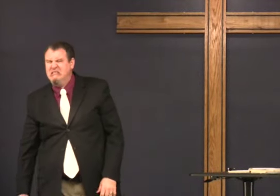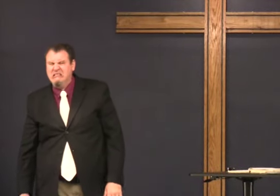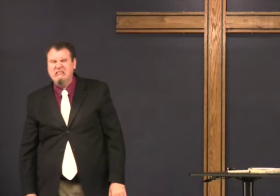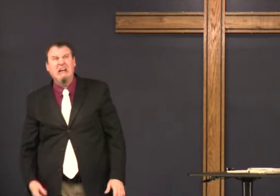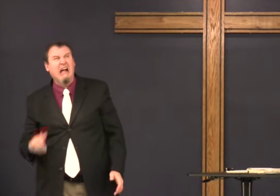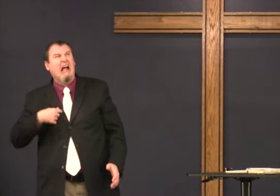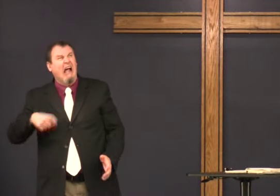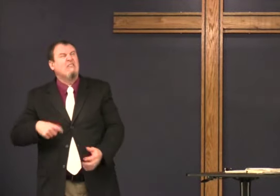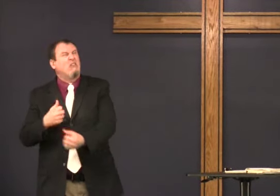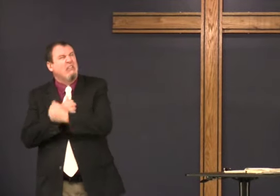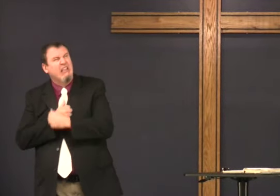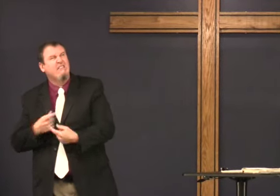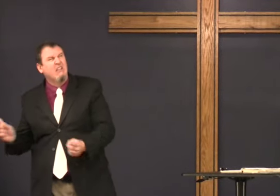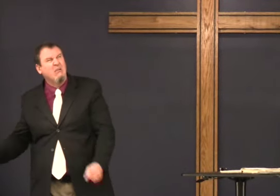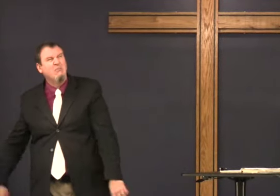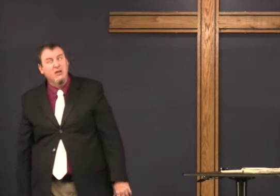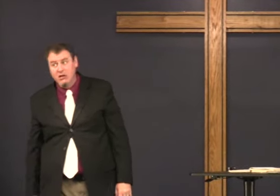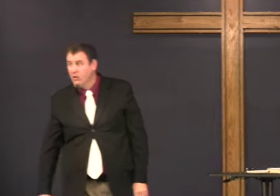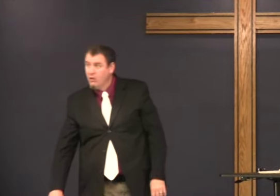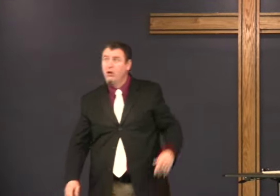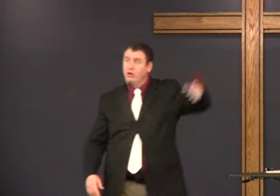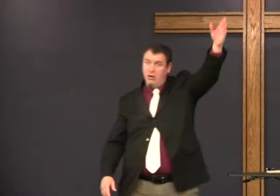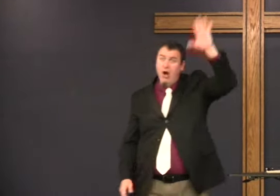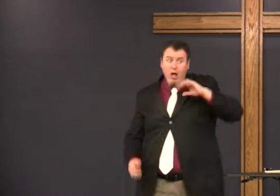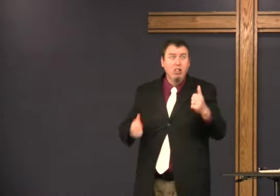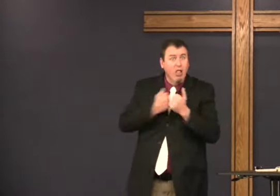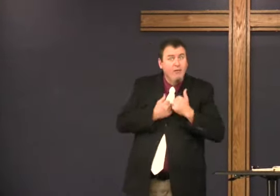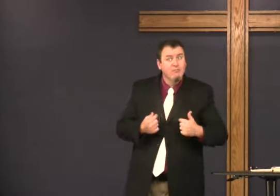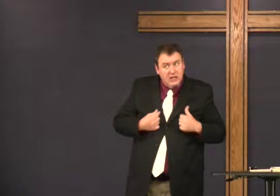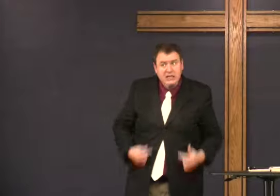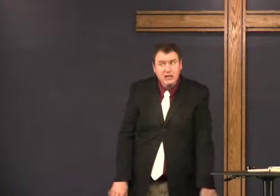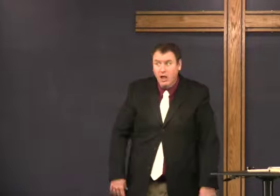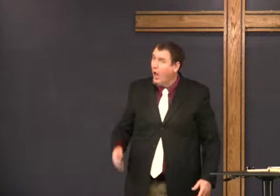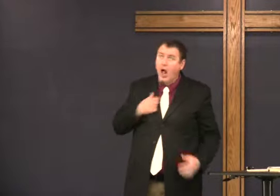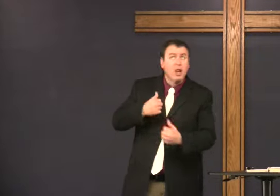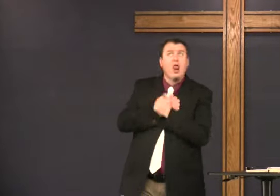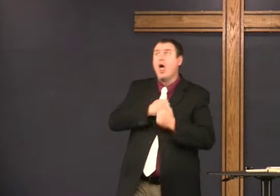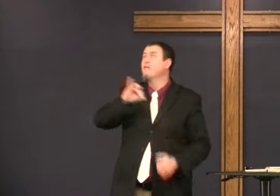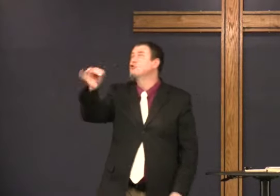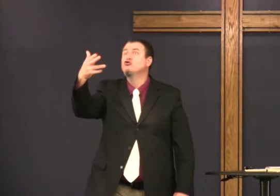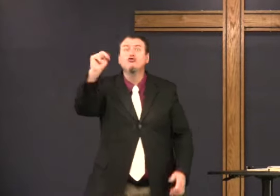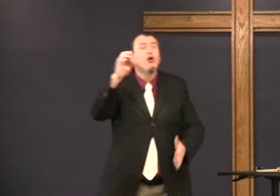have to love others I have to love them God love me